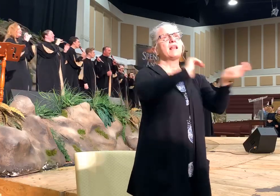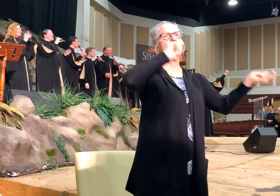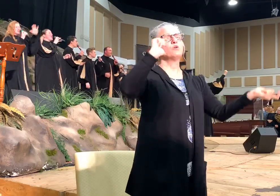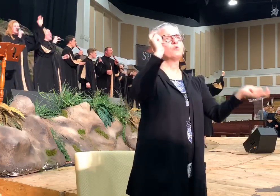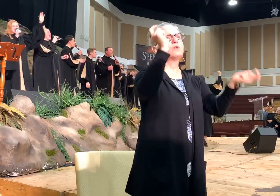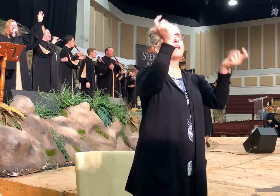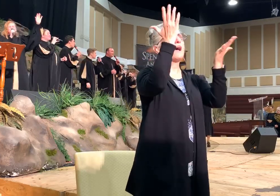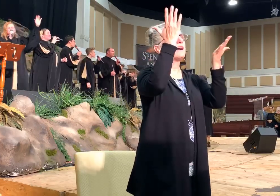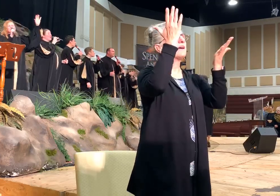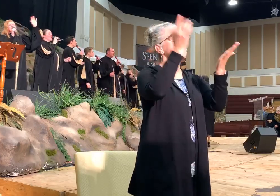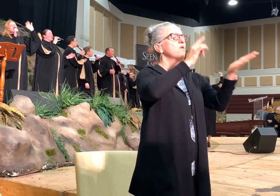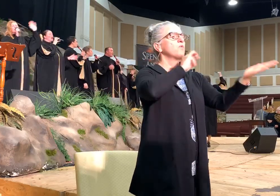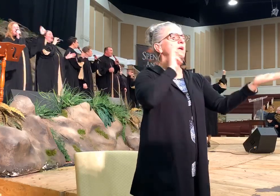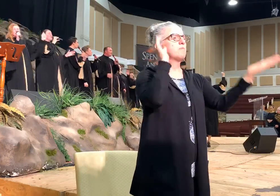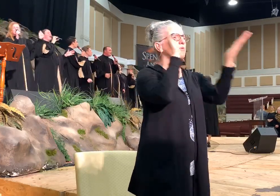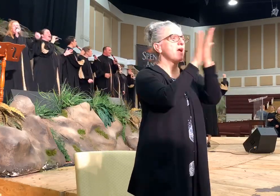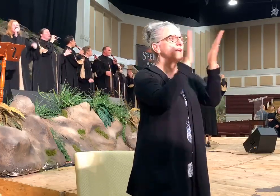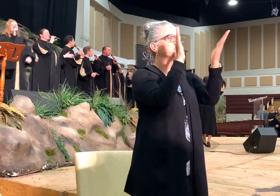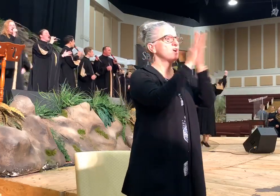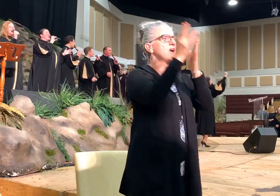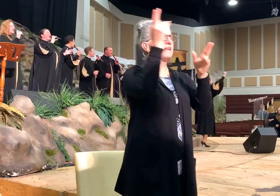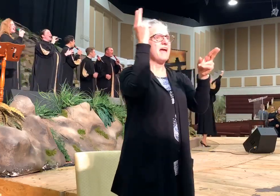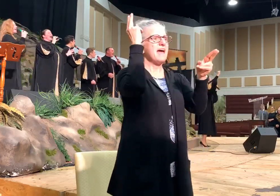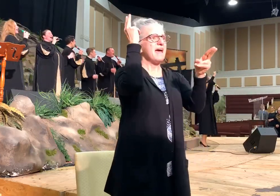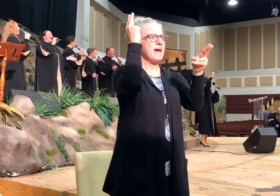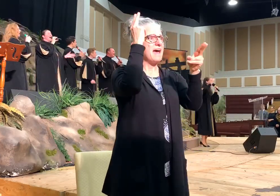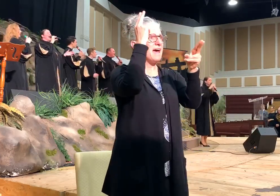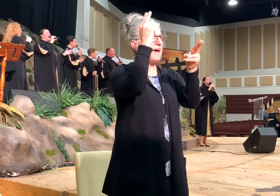Praise with germ